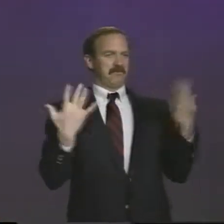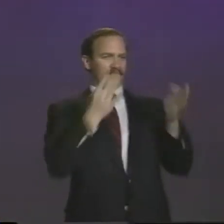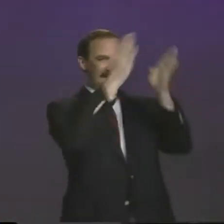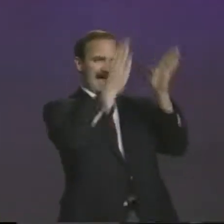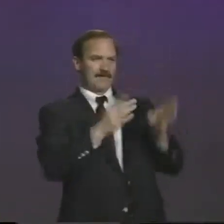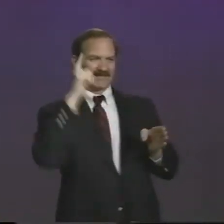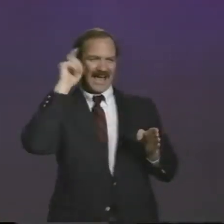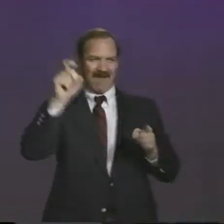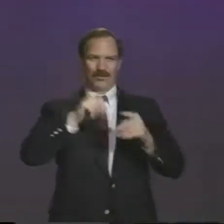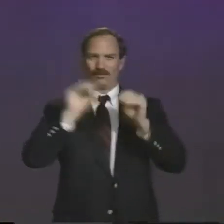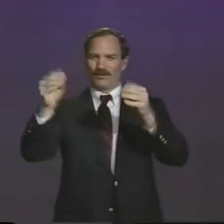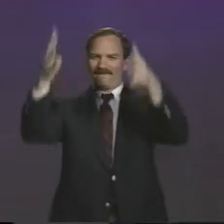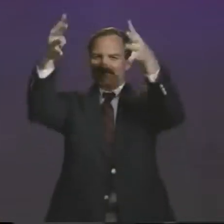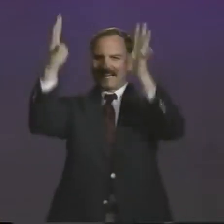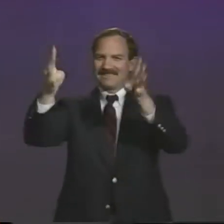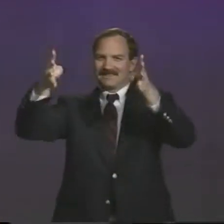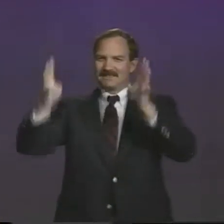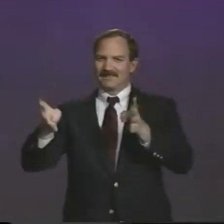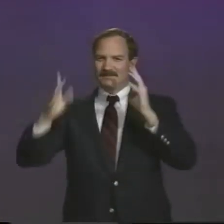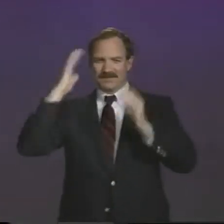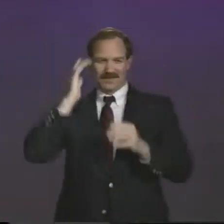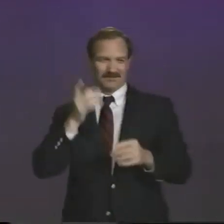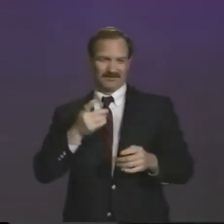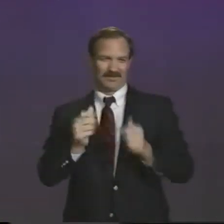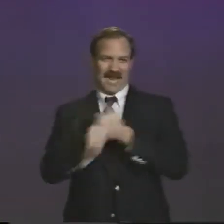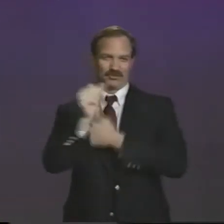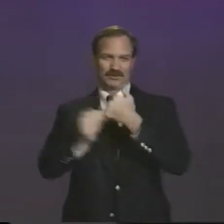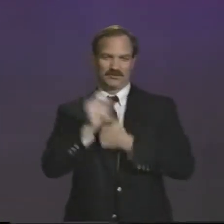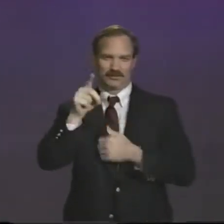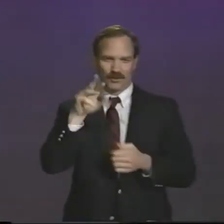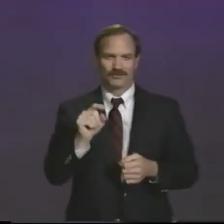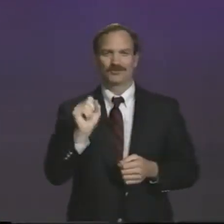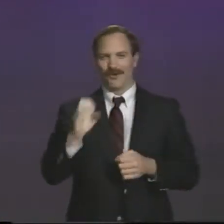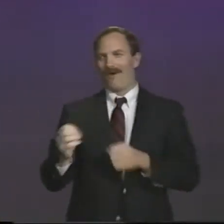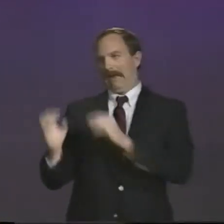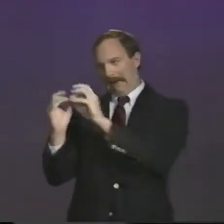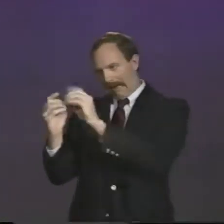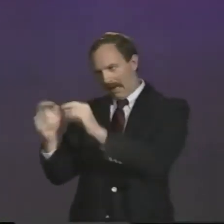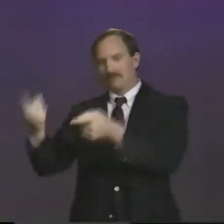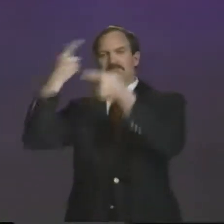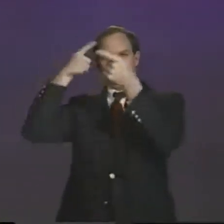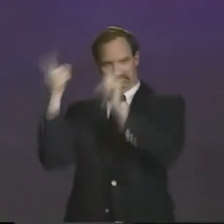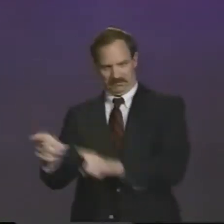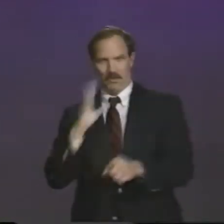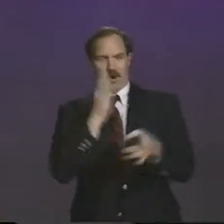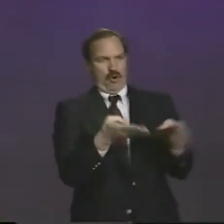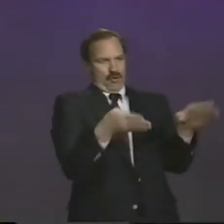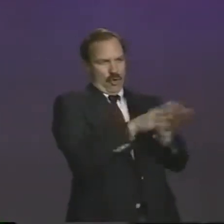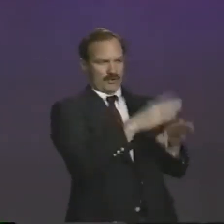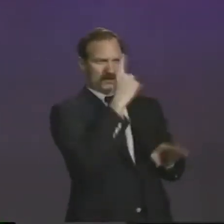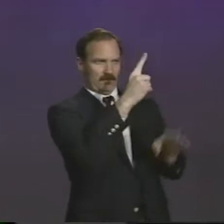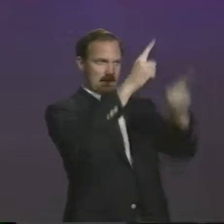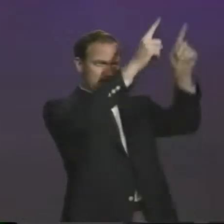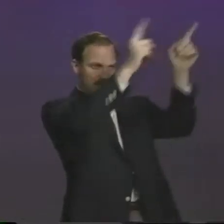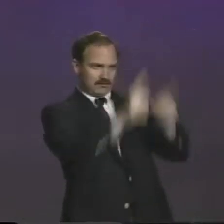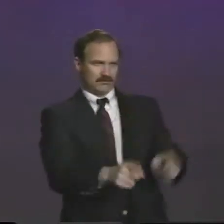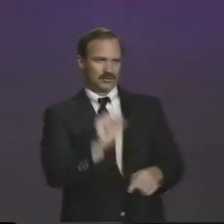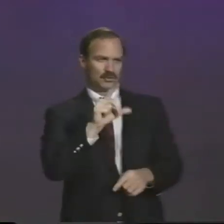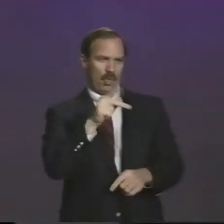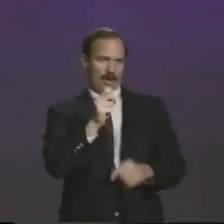There's no way for us to be negligent on this because we have to set a fence around the slope because it is somewhat dangerous. And so we've negotiated